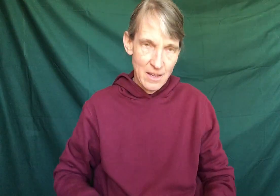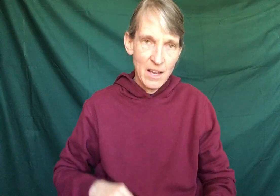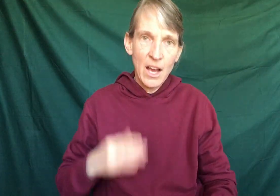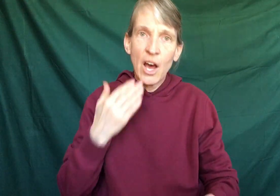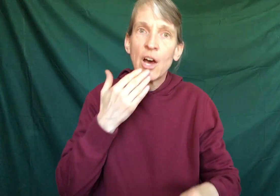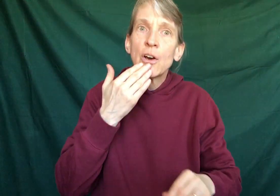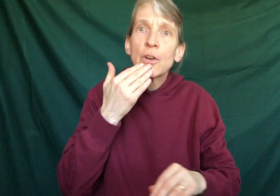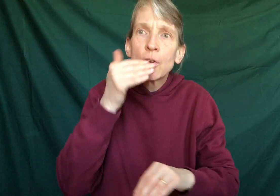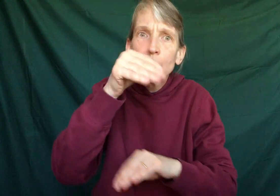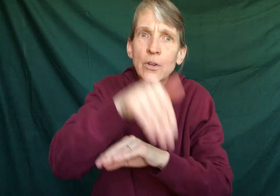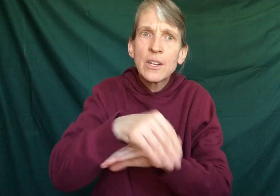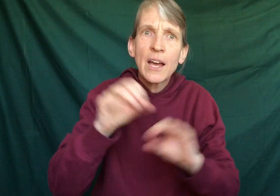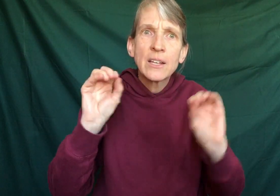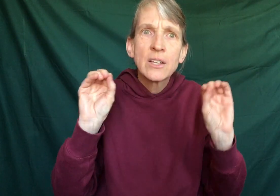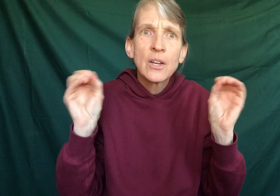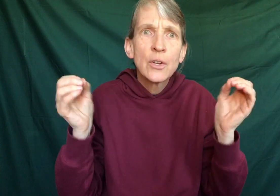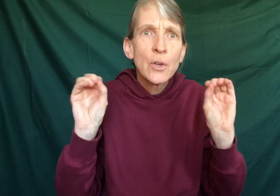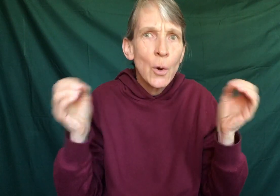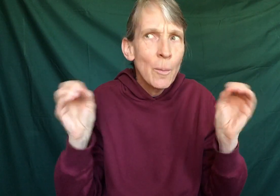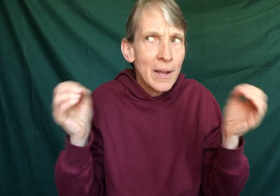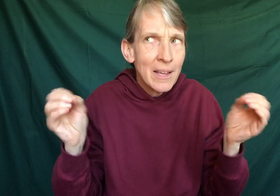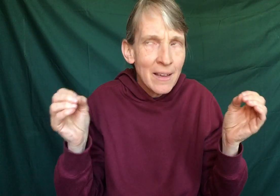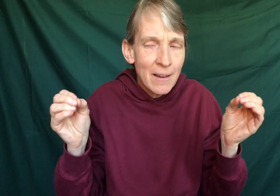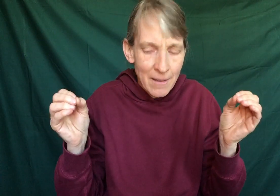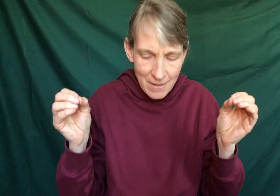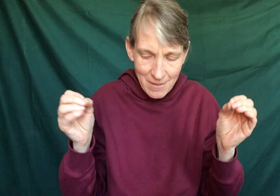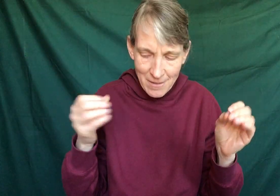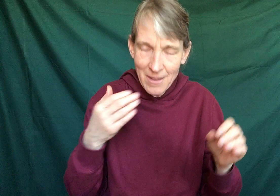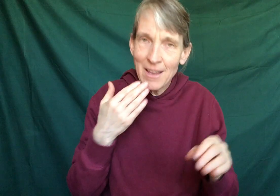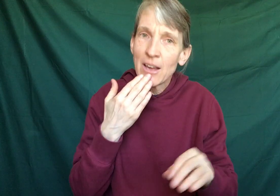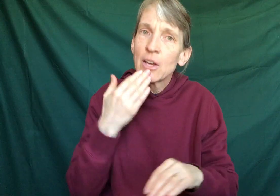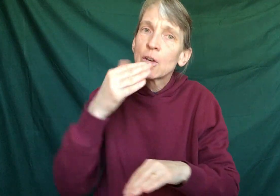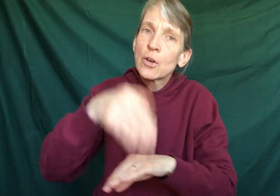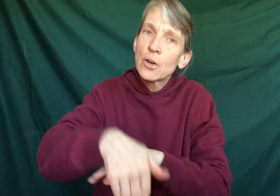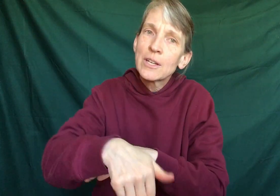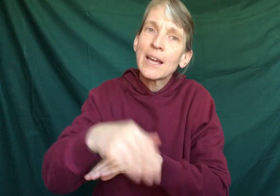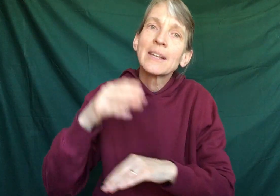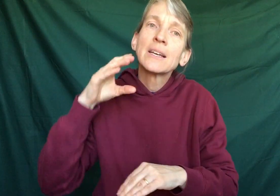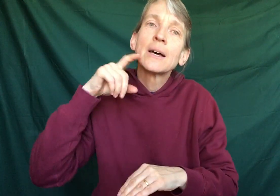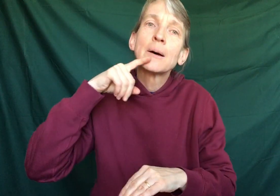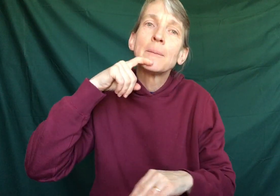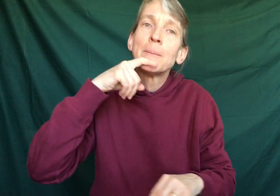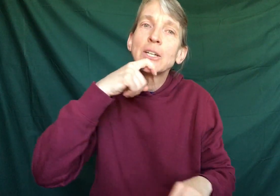Good night nobody. Good night mush.